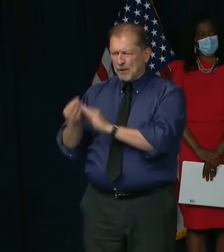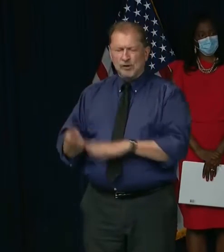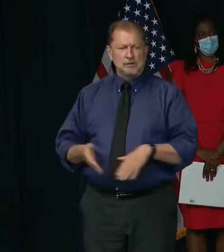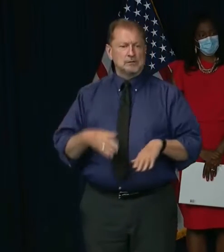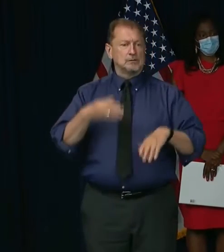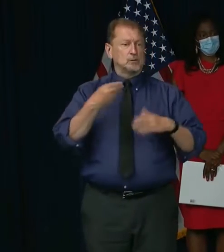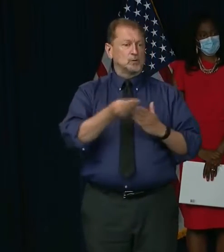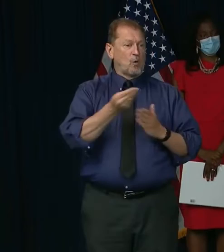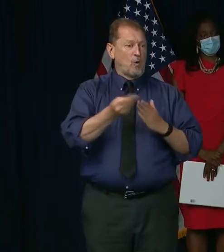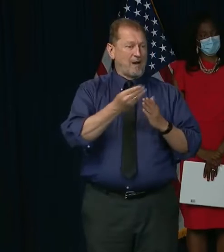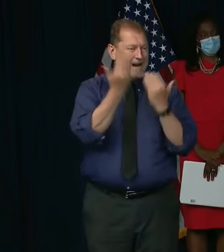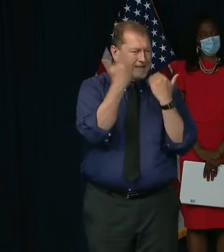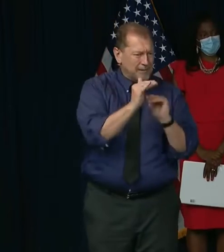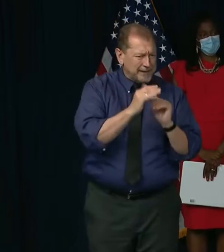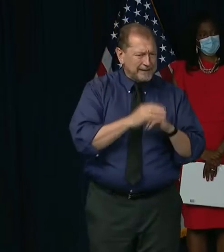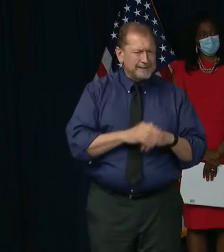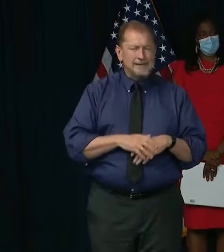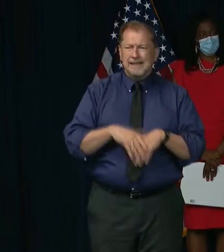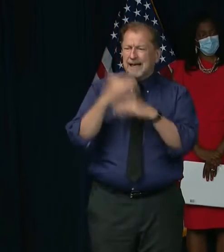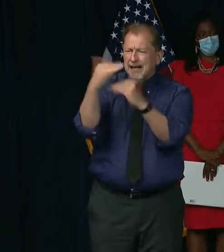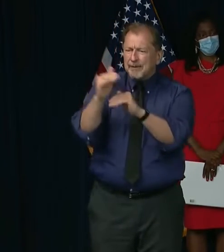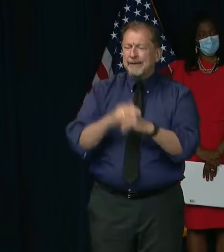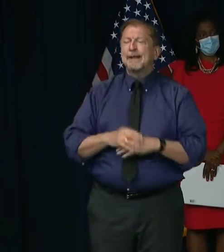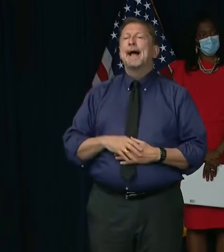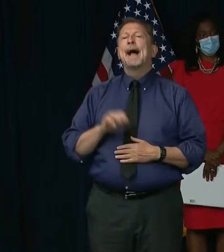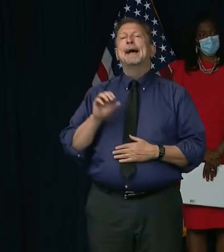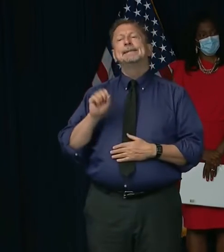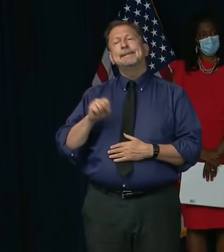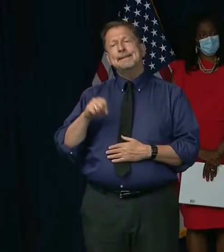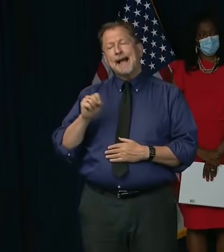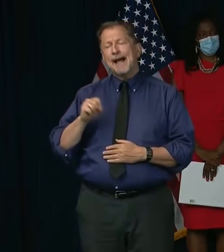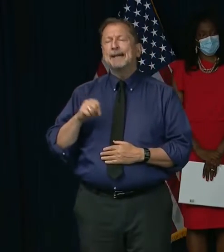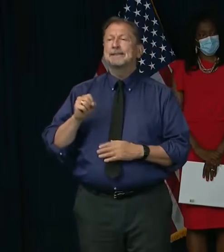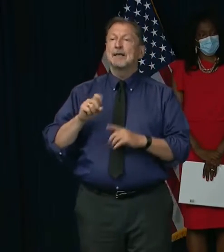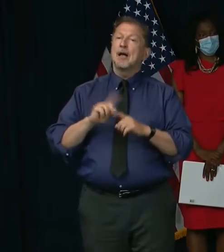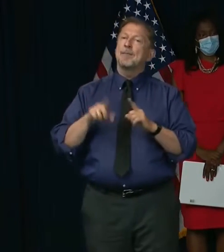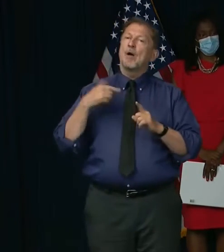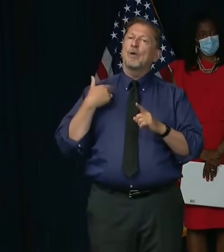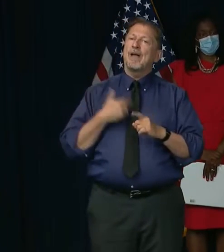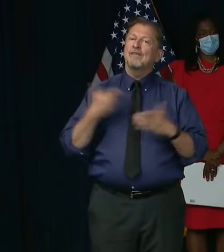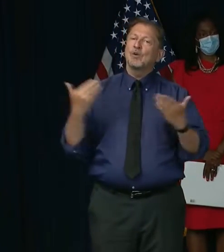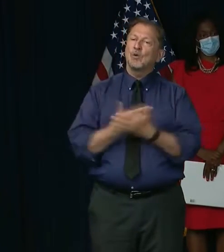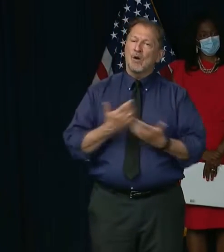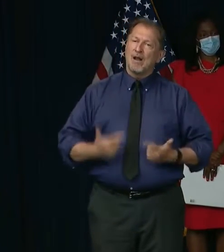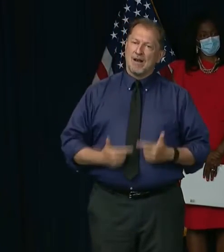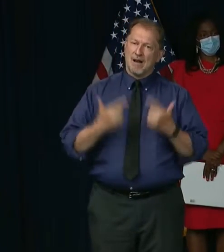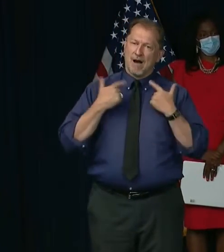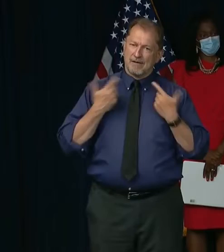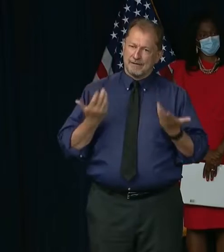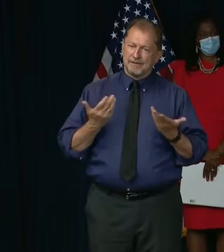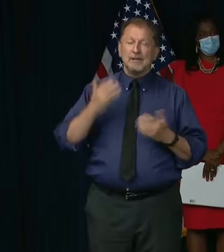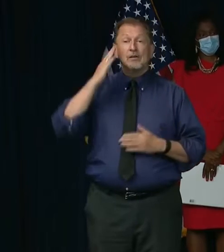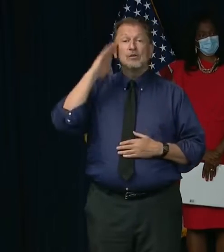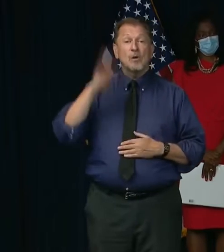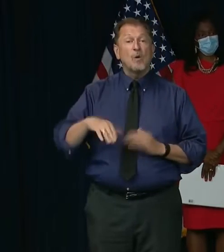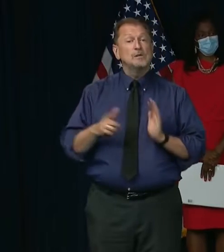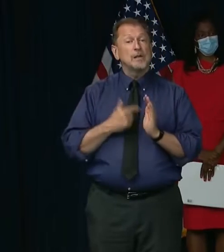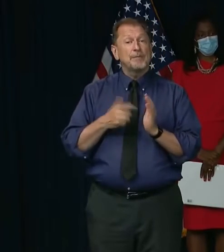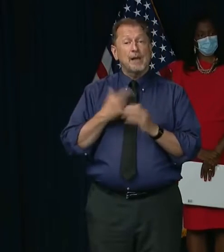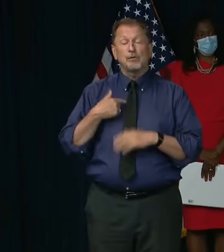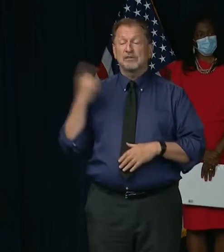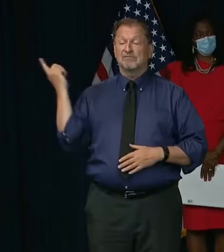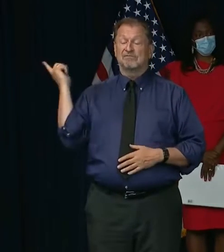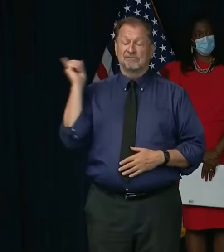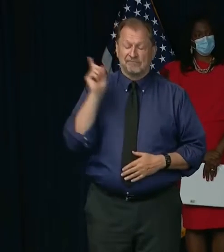really just a recalibration of our own personal sense of what it means to be too crowded. I mean, we've all planned to do something and then